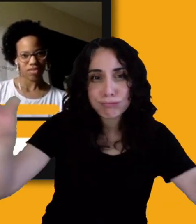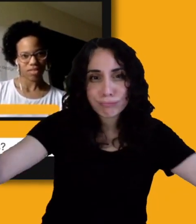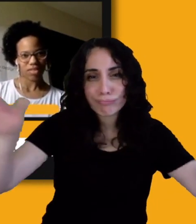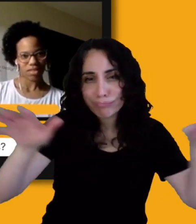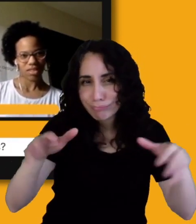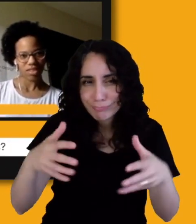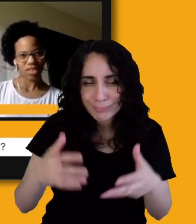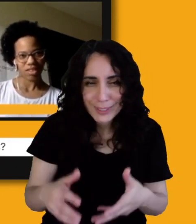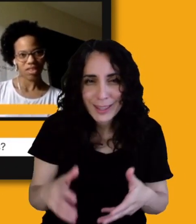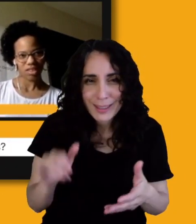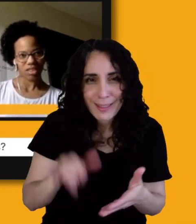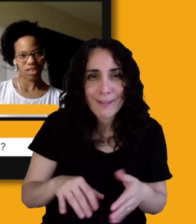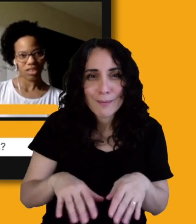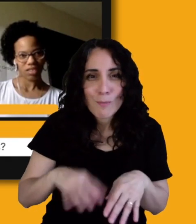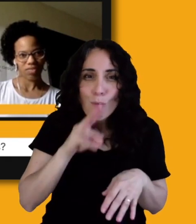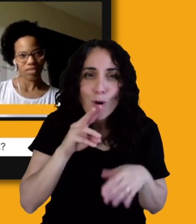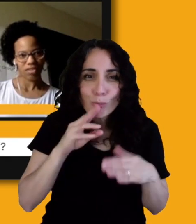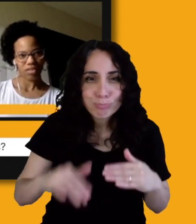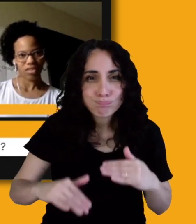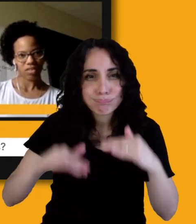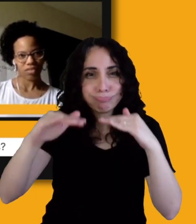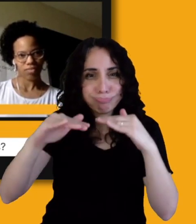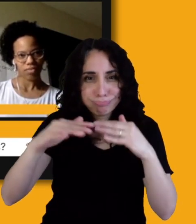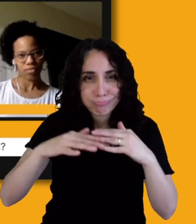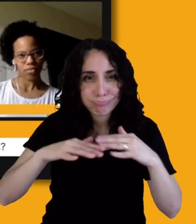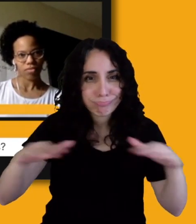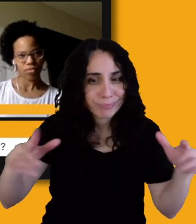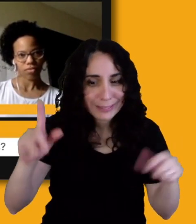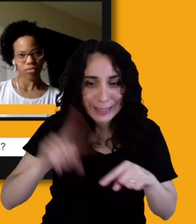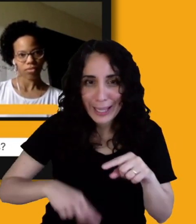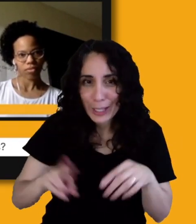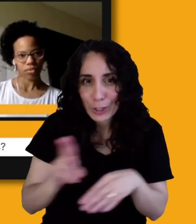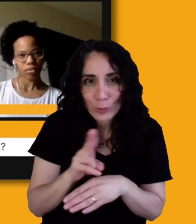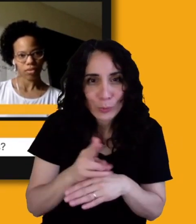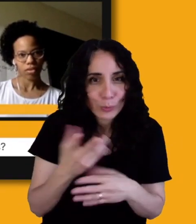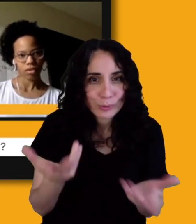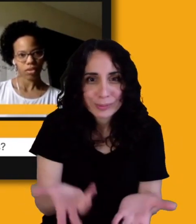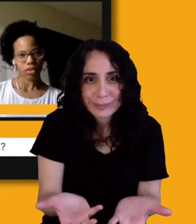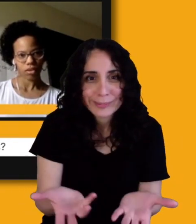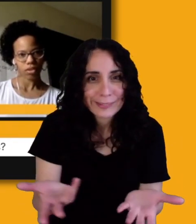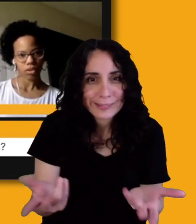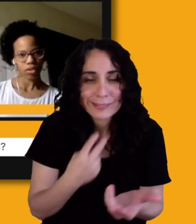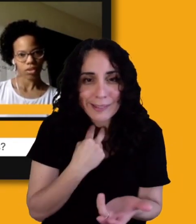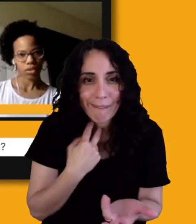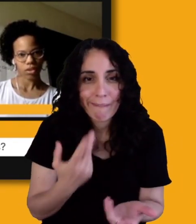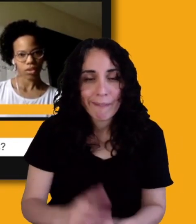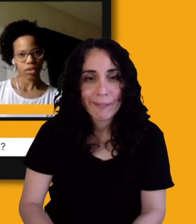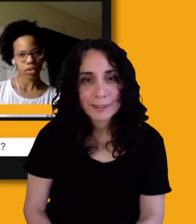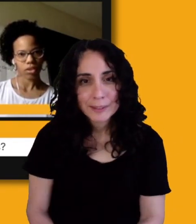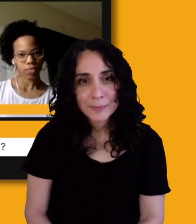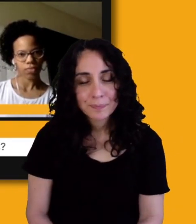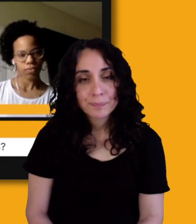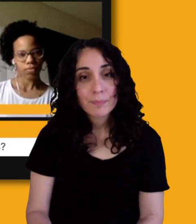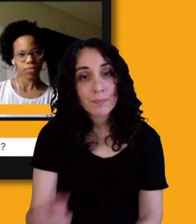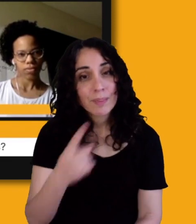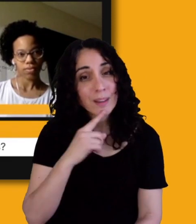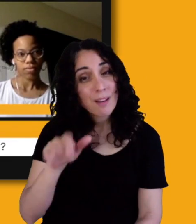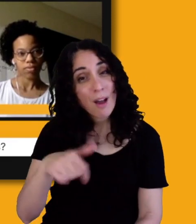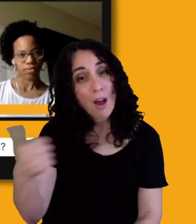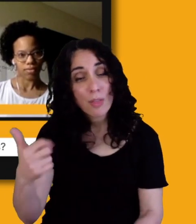is more ubiquitous in Boston. And that is, I live in a section of Boston when I'm here that has brick sidewalks. And that is one of these,